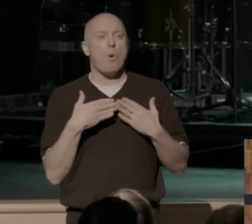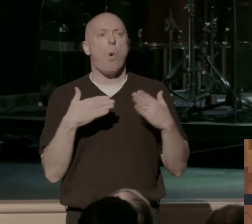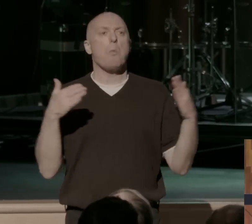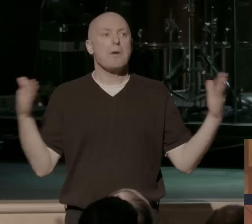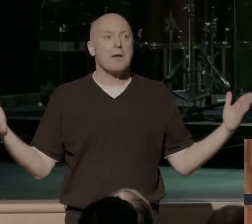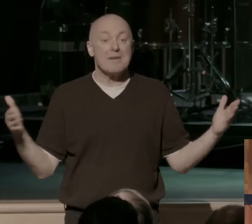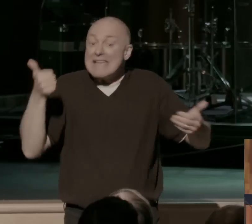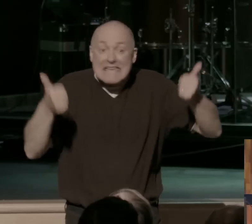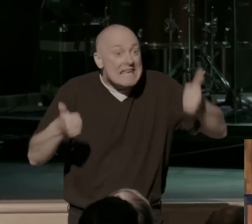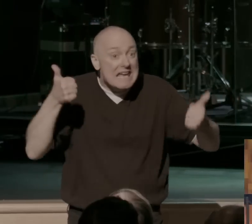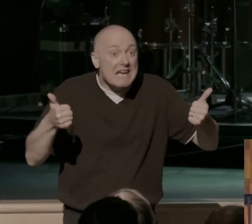evil one.